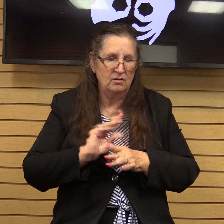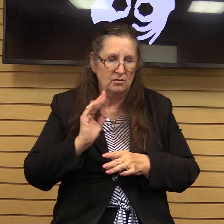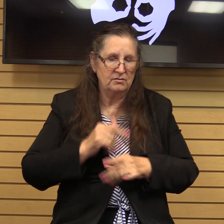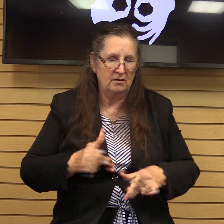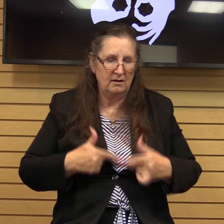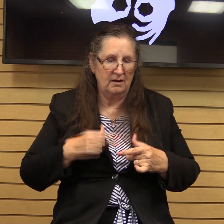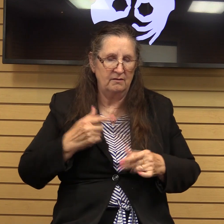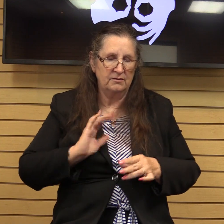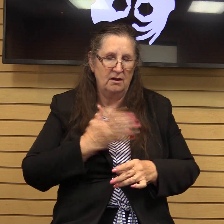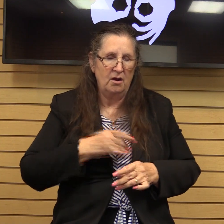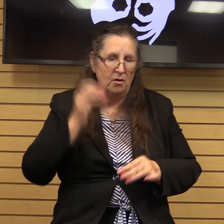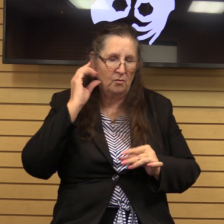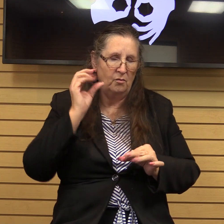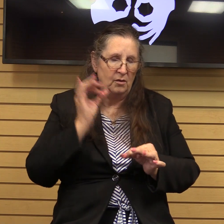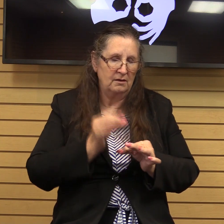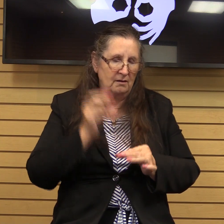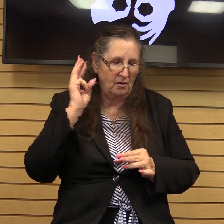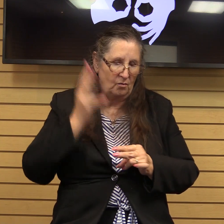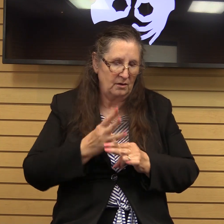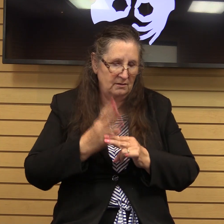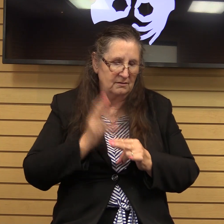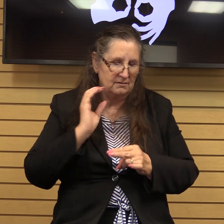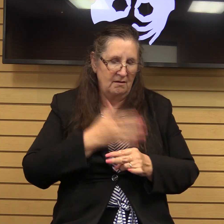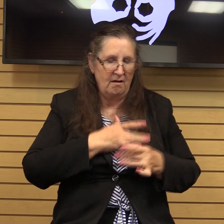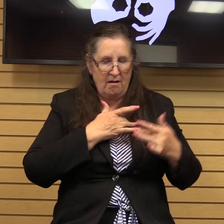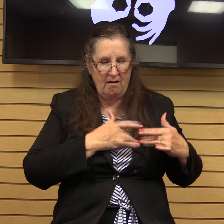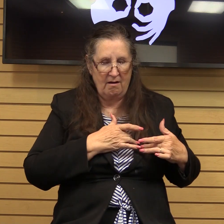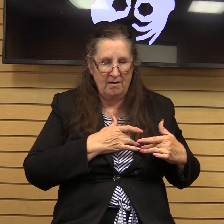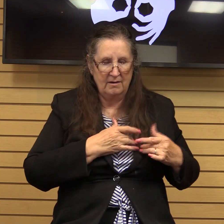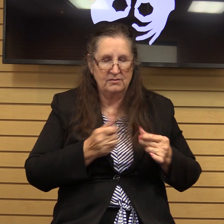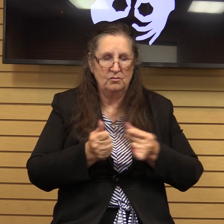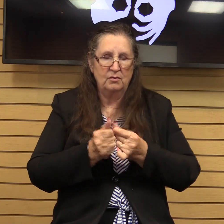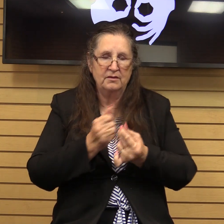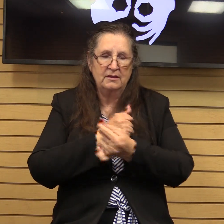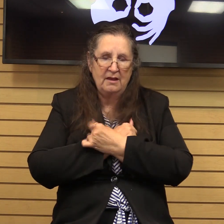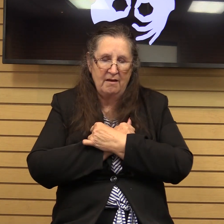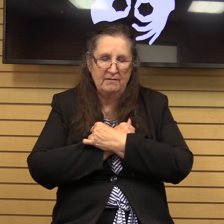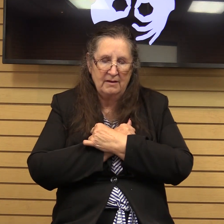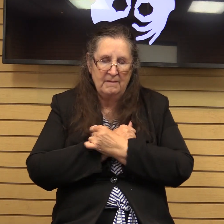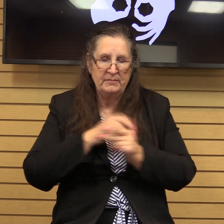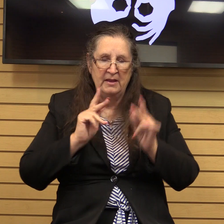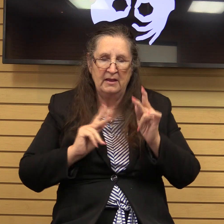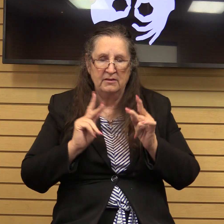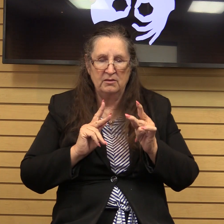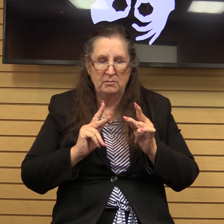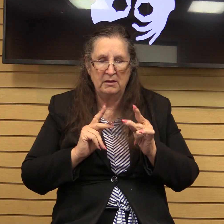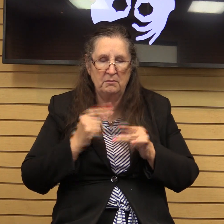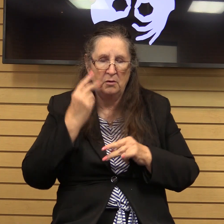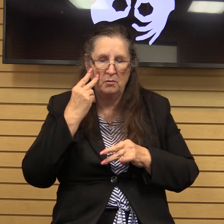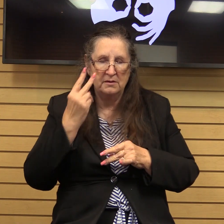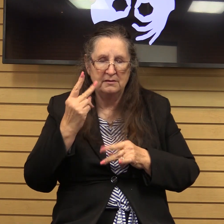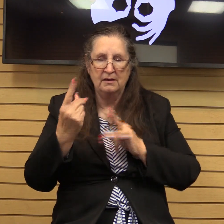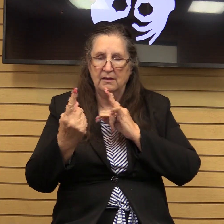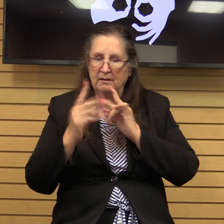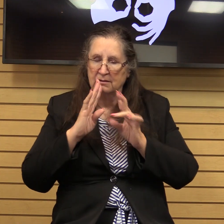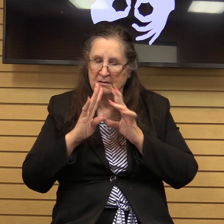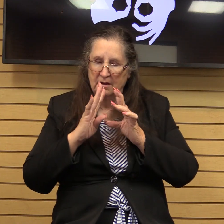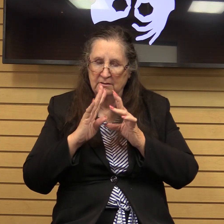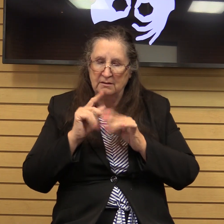witness our hearts and Lord I just pray that we can do it in love and that the people that we that we see that we talk to that they would feel your